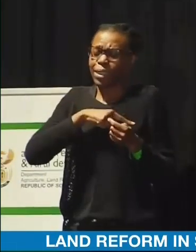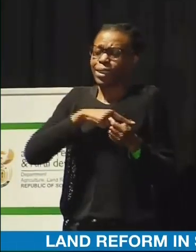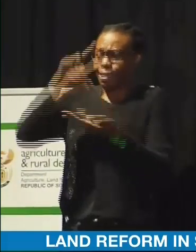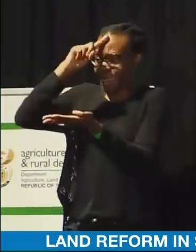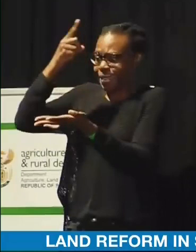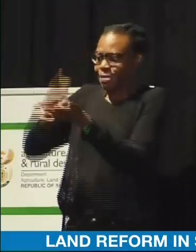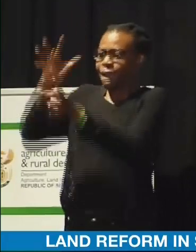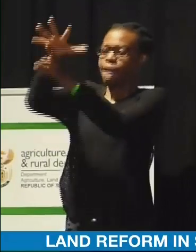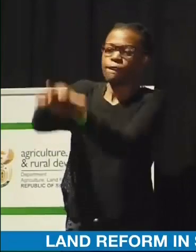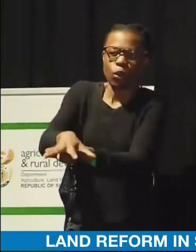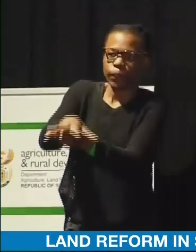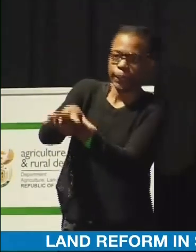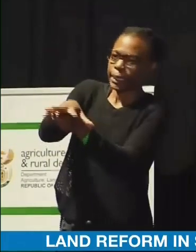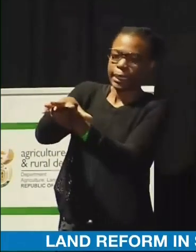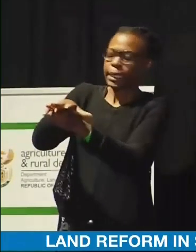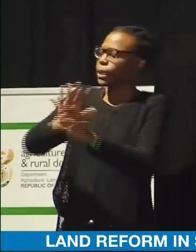on you.